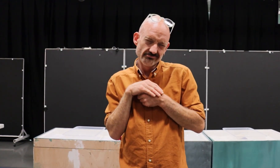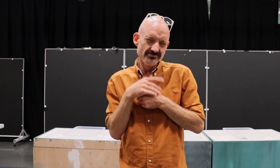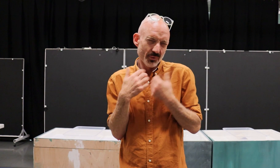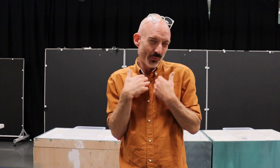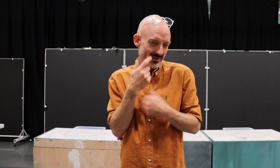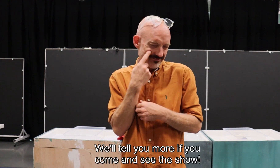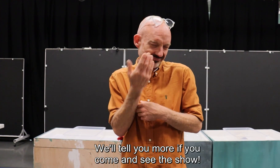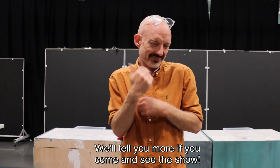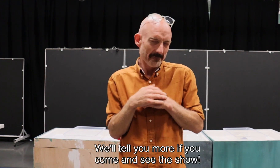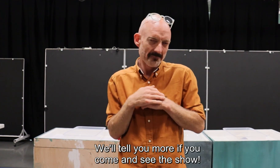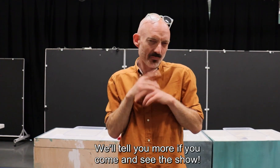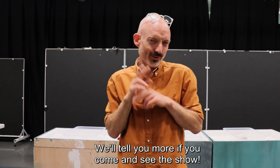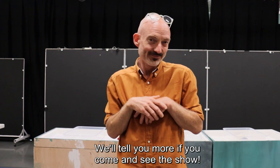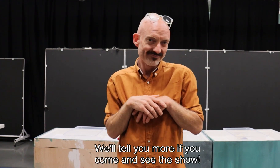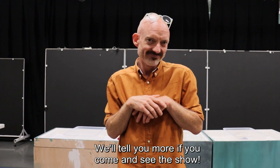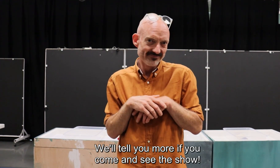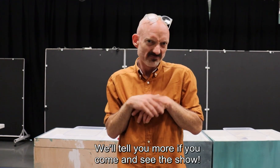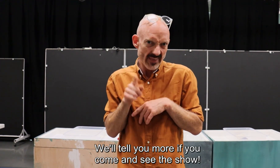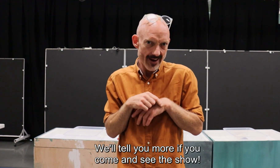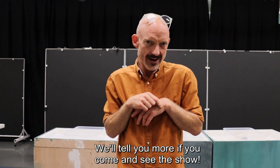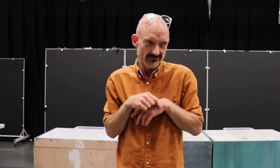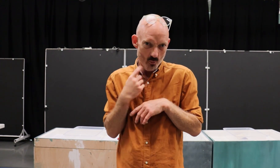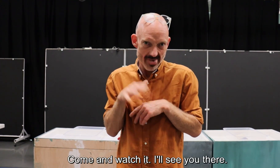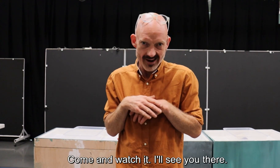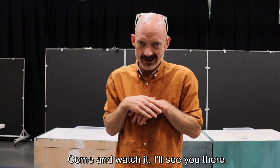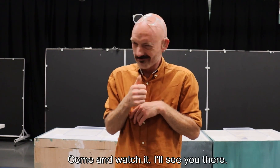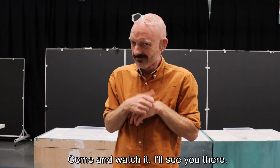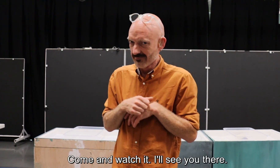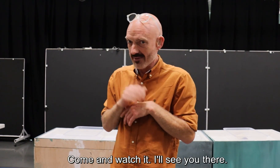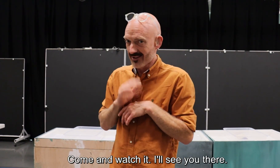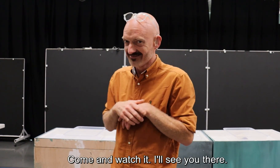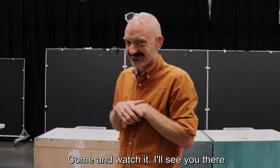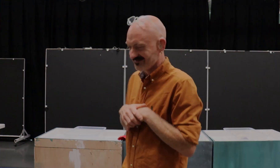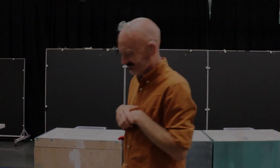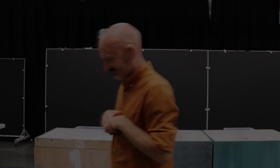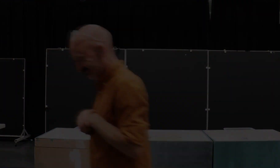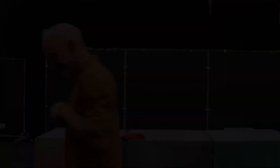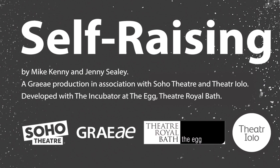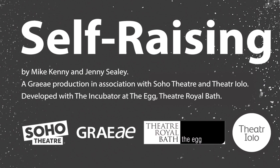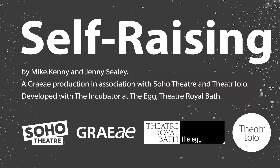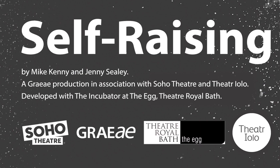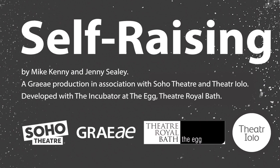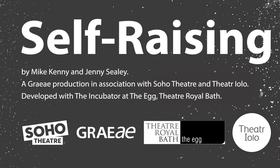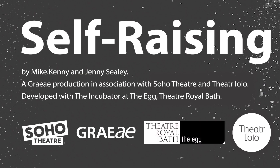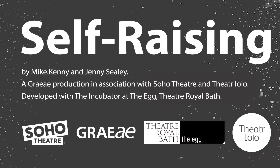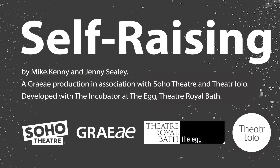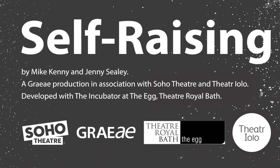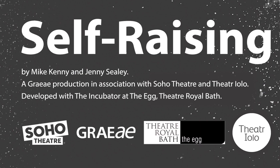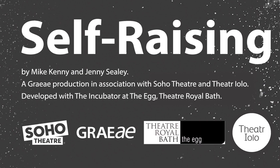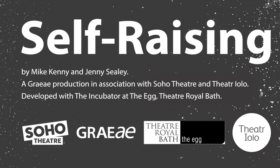We'll tell you more if you come and see the show. Come and watch it. I'll see you there. Self-Raising by Mike